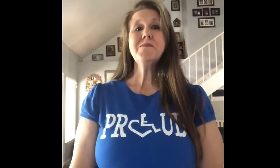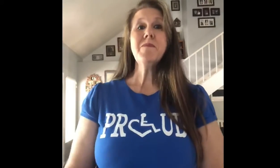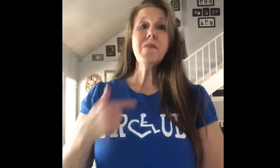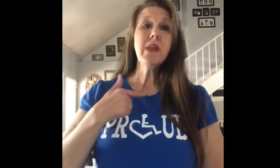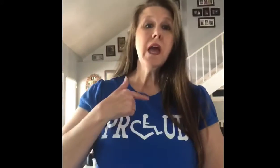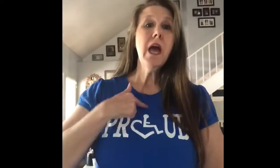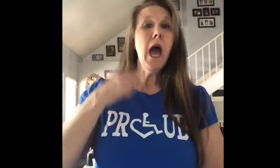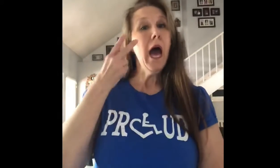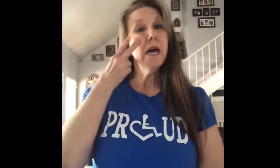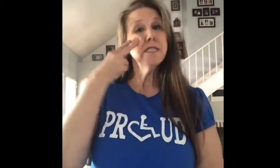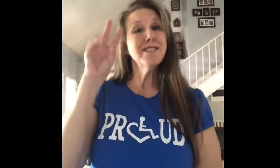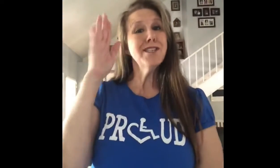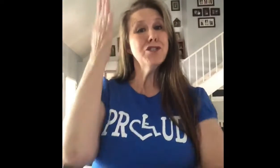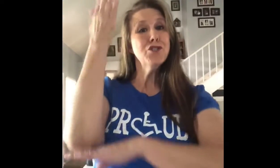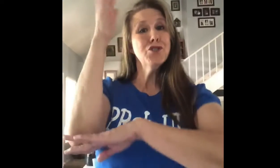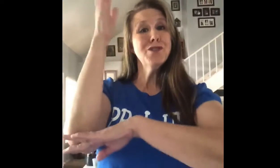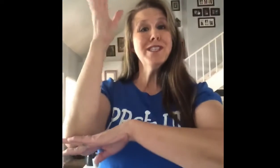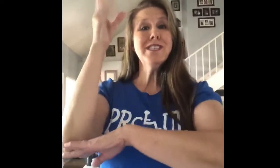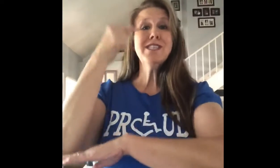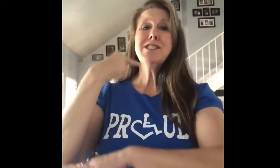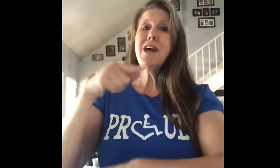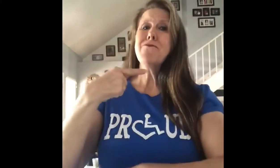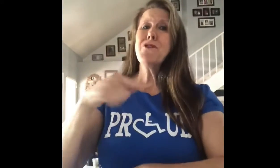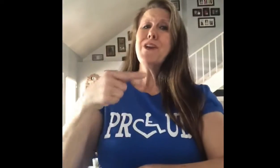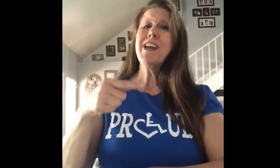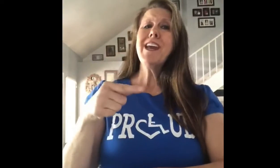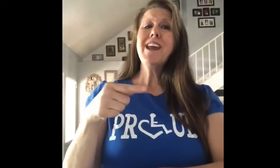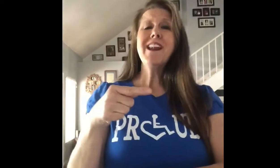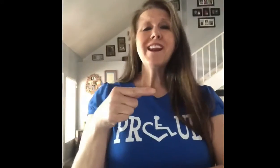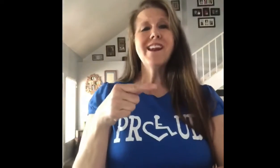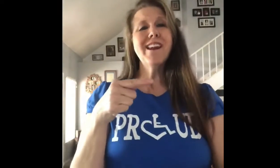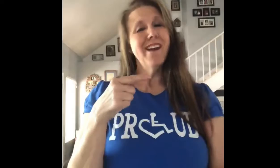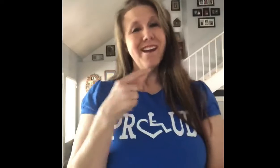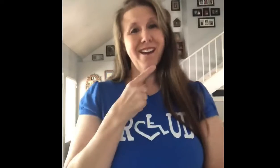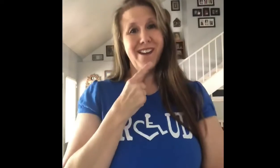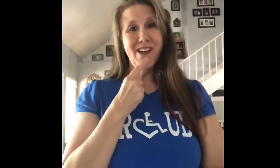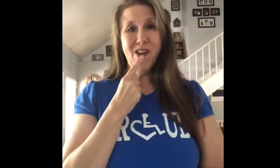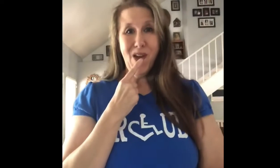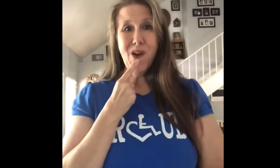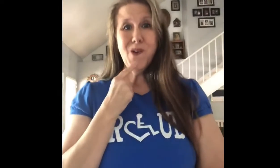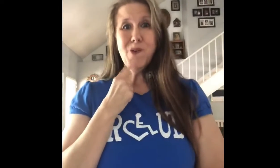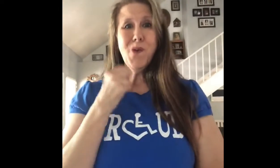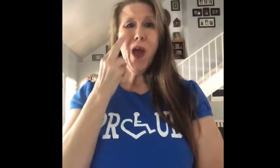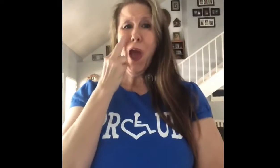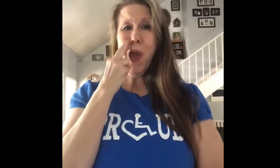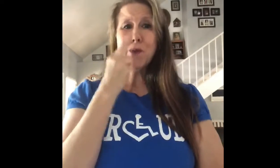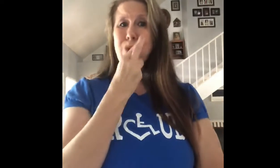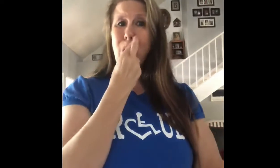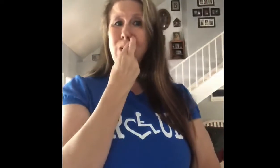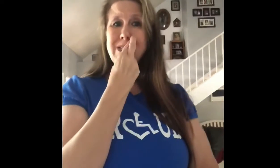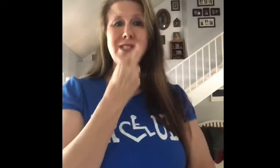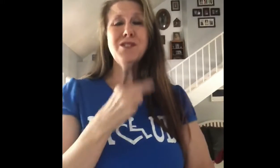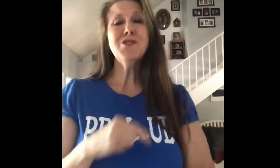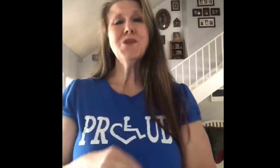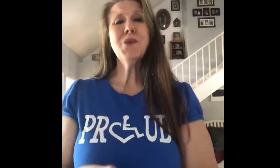I see trees of green, red roses too,